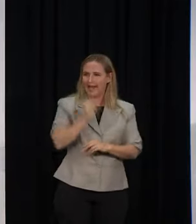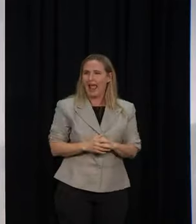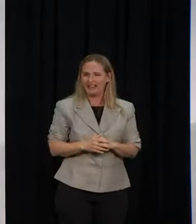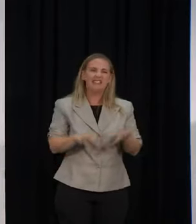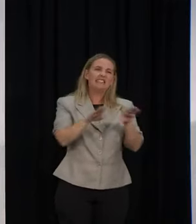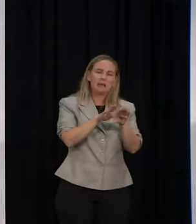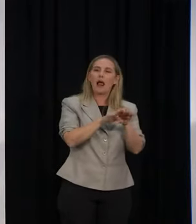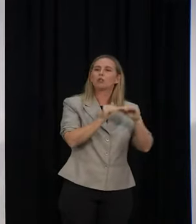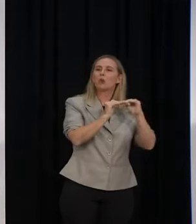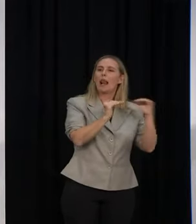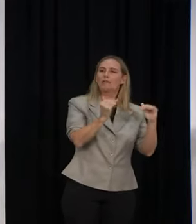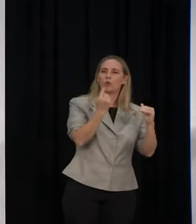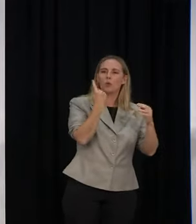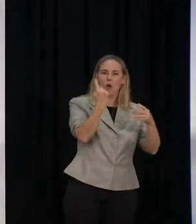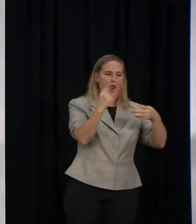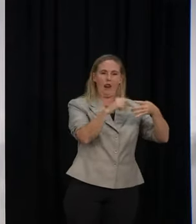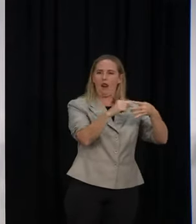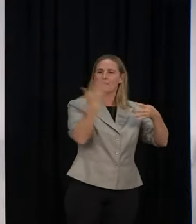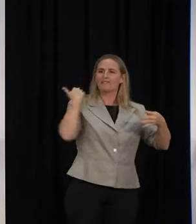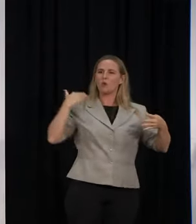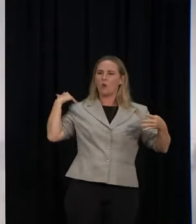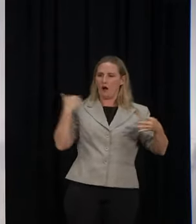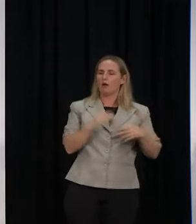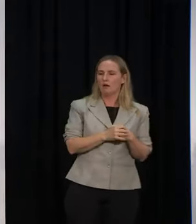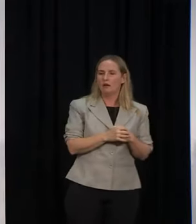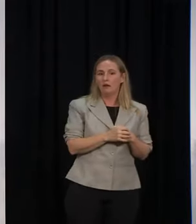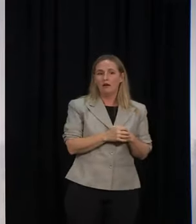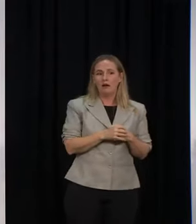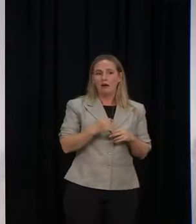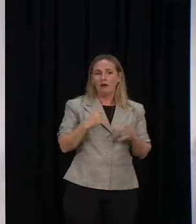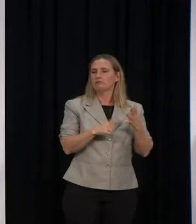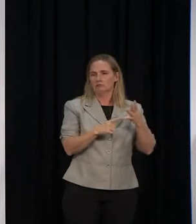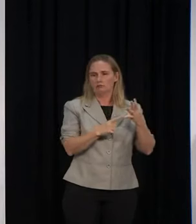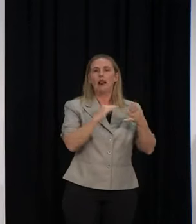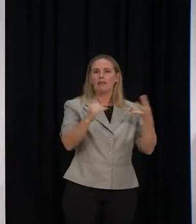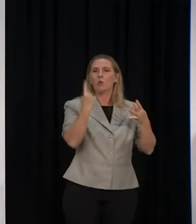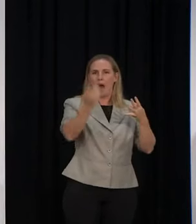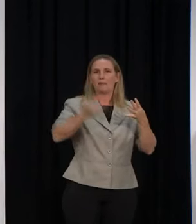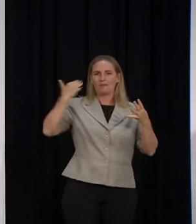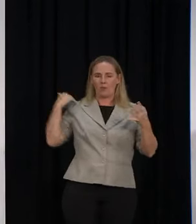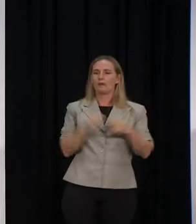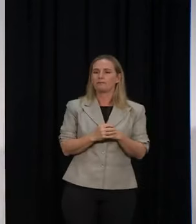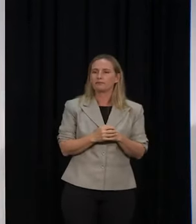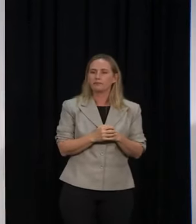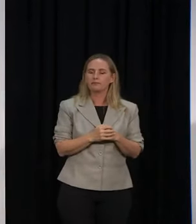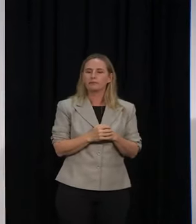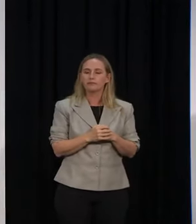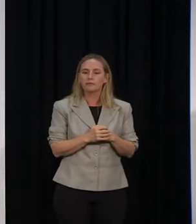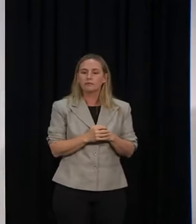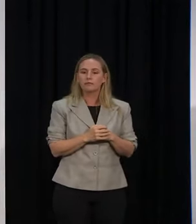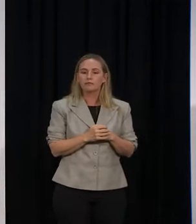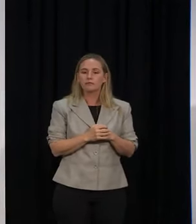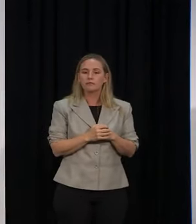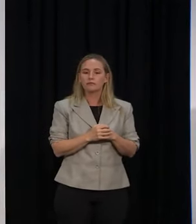one, really. And so I think that would be something people would be wanting to aspire to move back to. What I would just caution, of course, the Ministry of Health